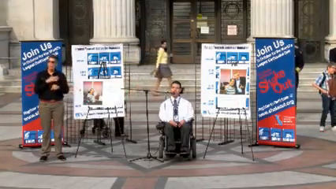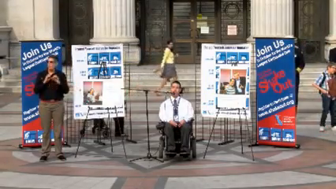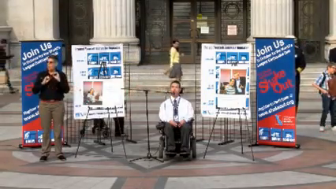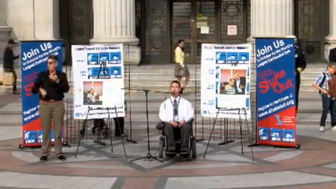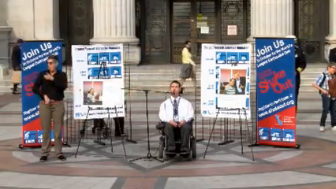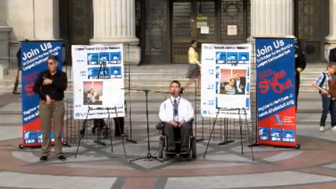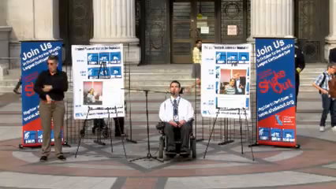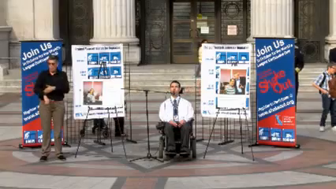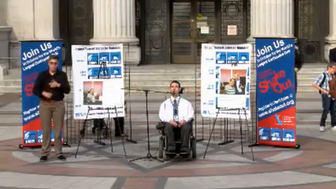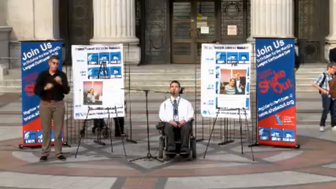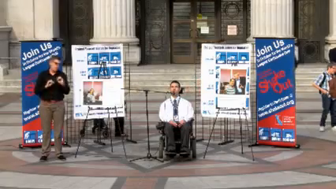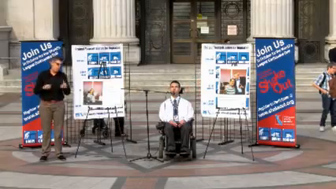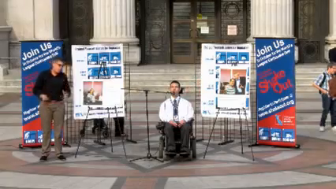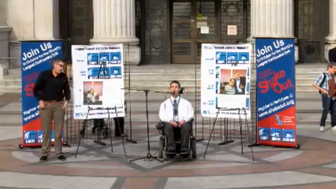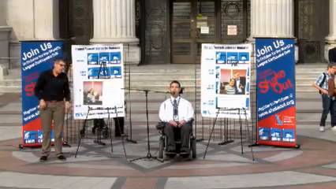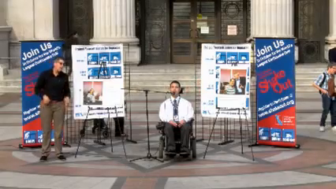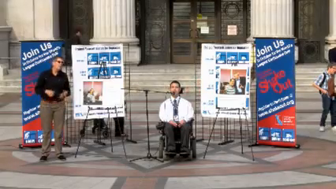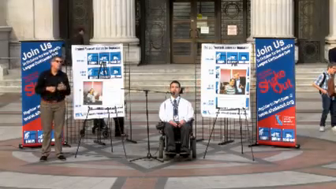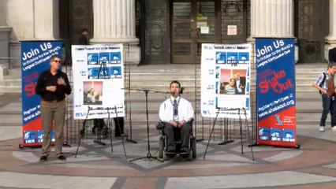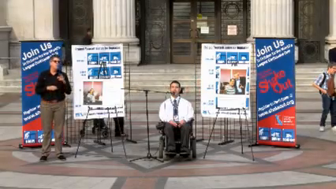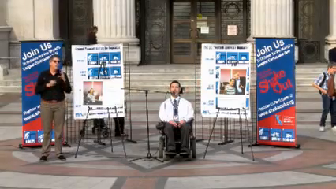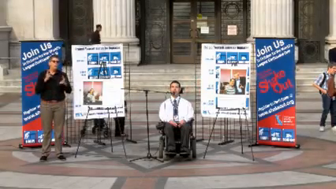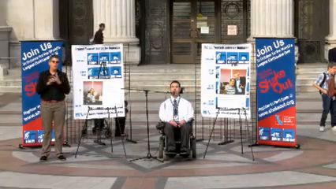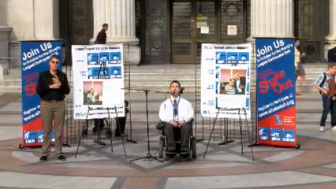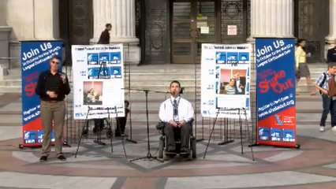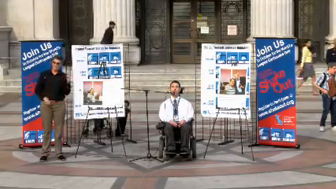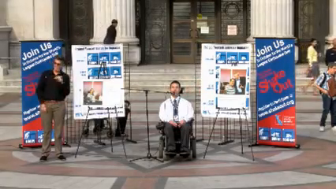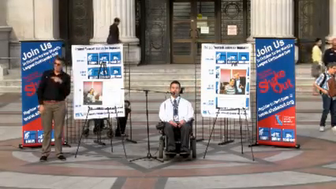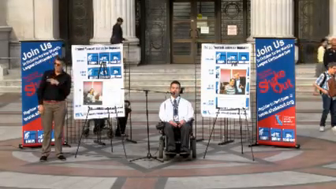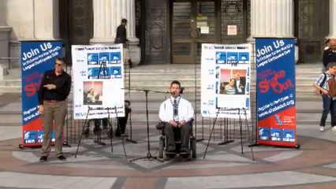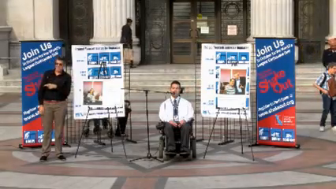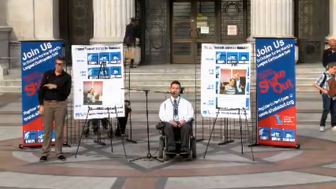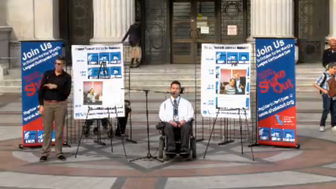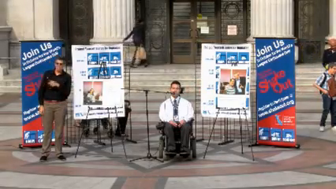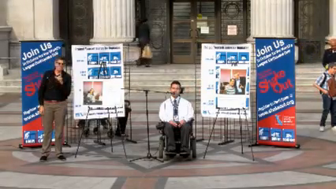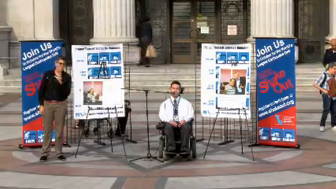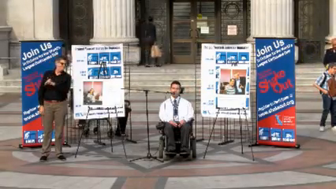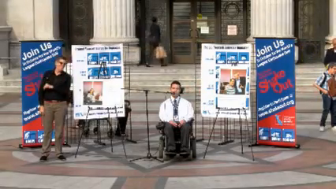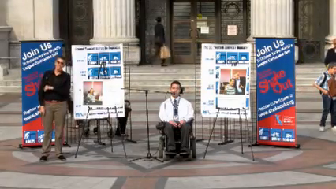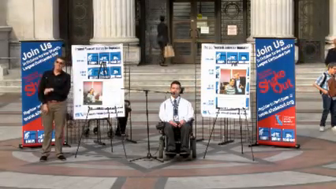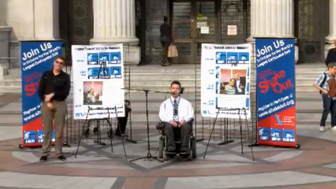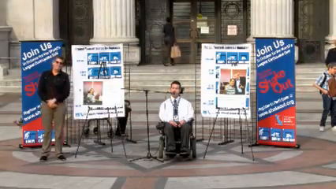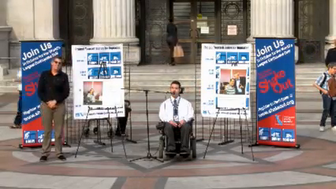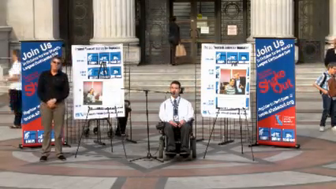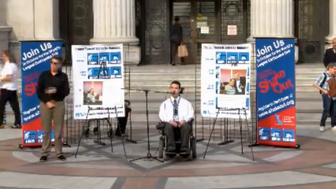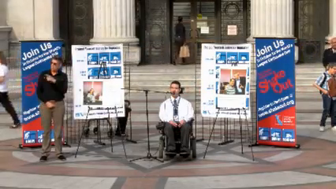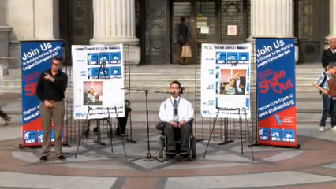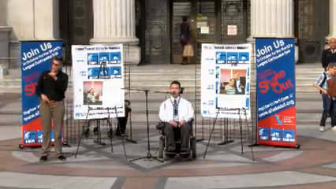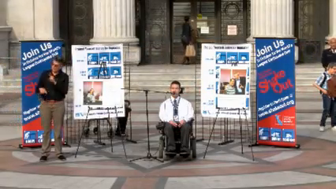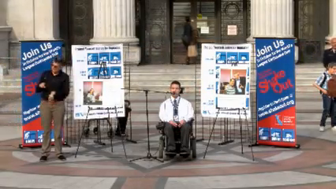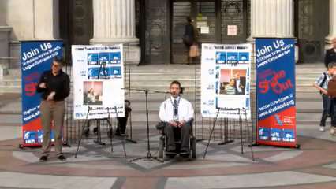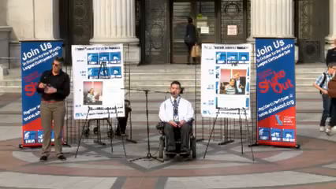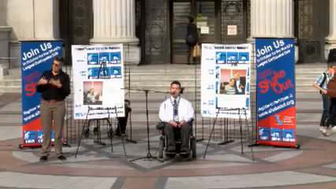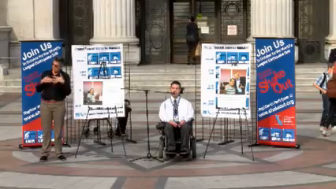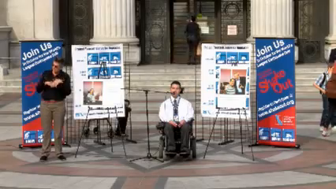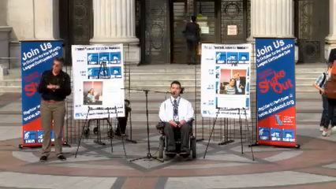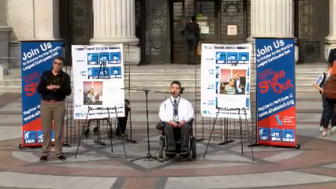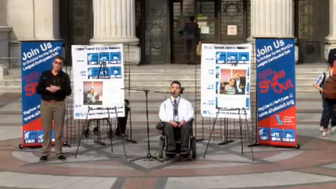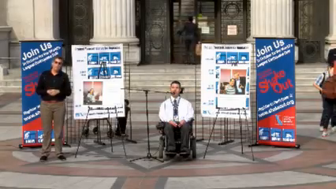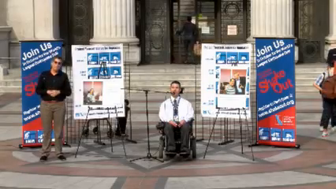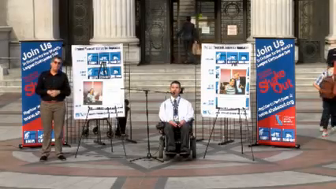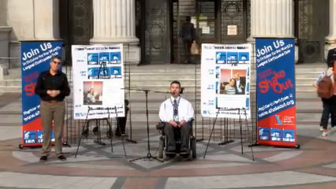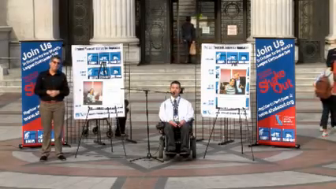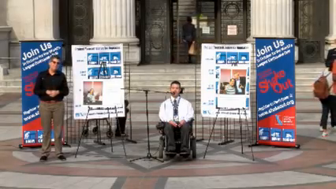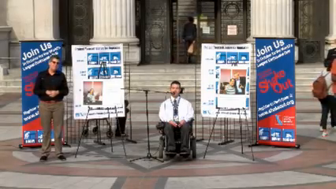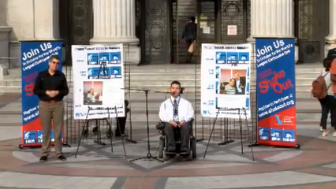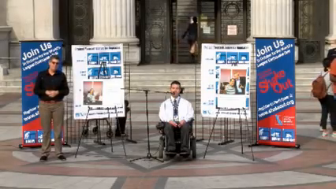the world looked at Richard and said no. No, you can't be integrated within